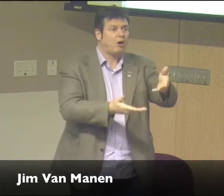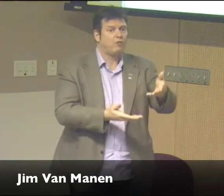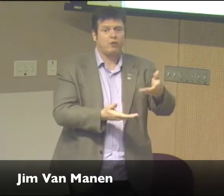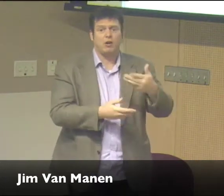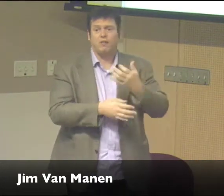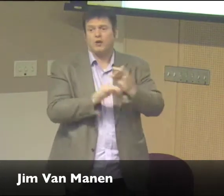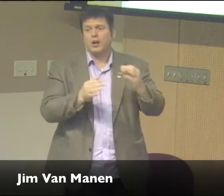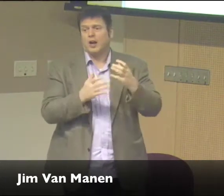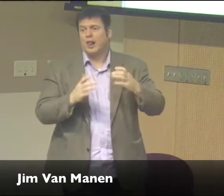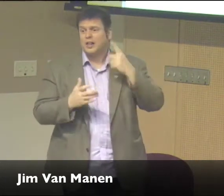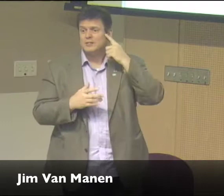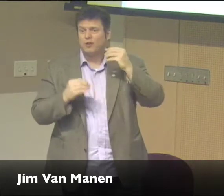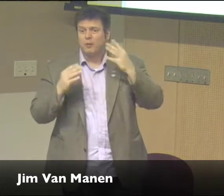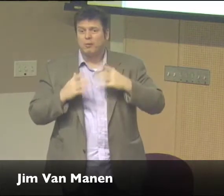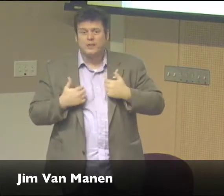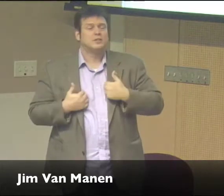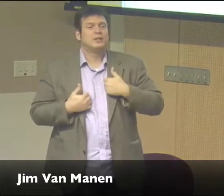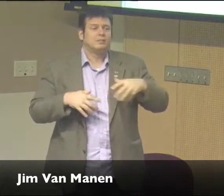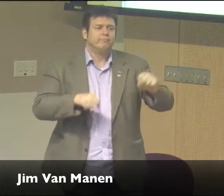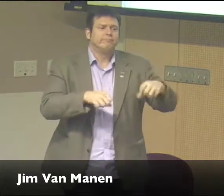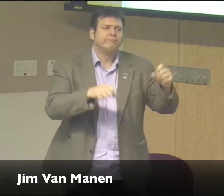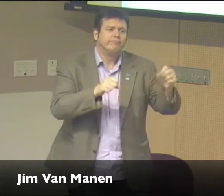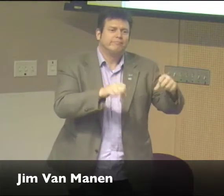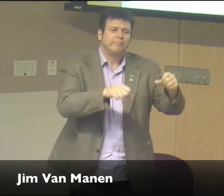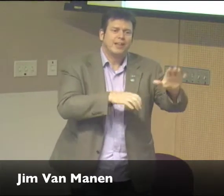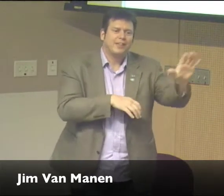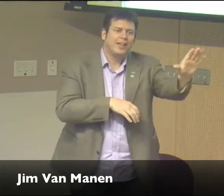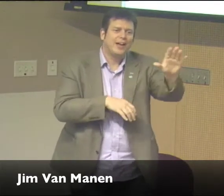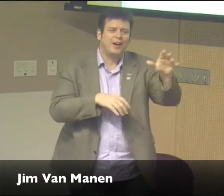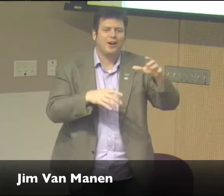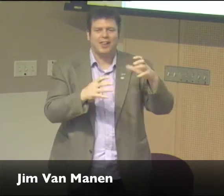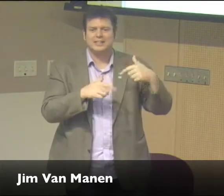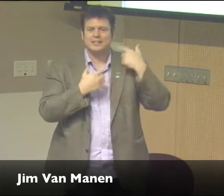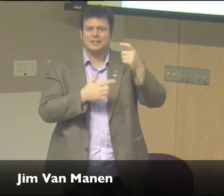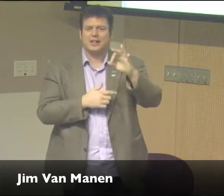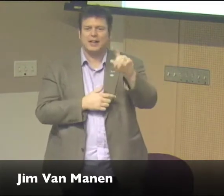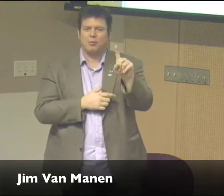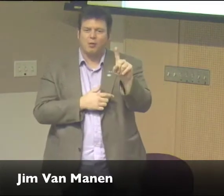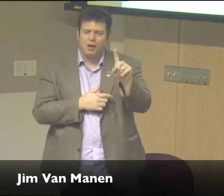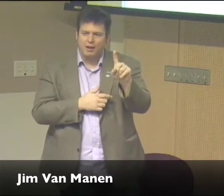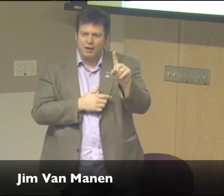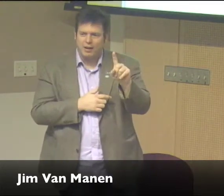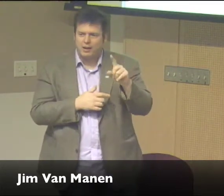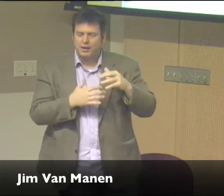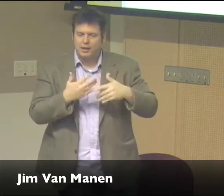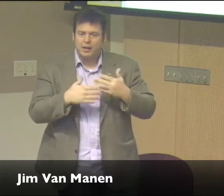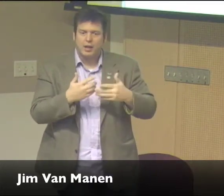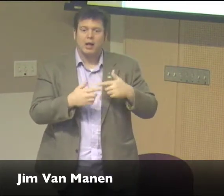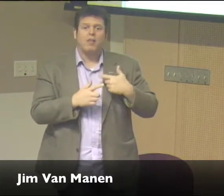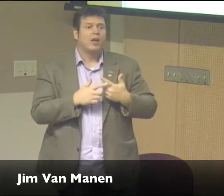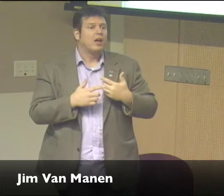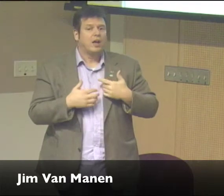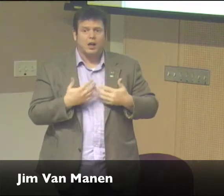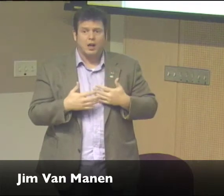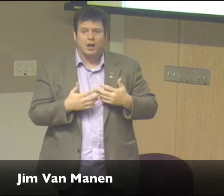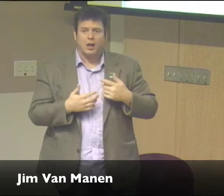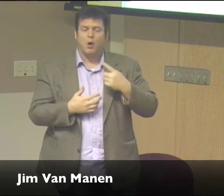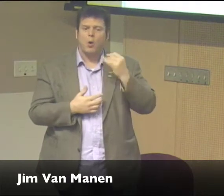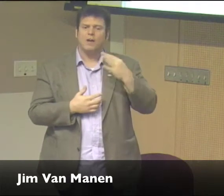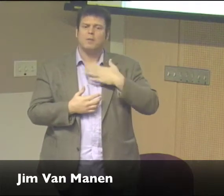if a college offers free courses in different kinds of media, I'll do that since 91. And